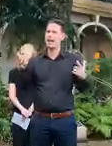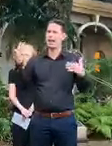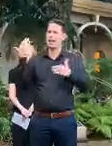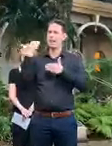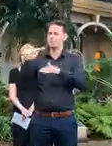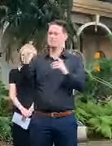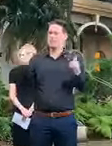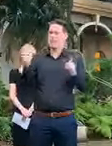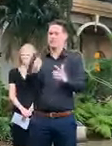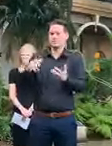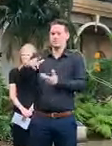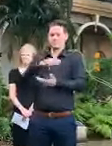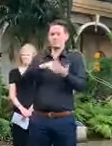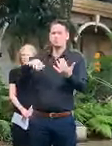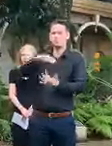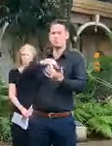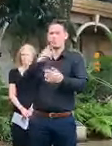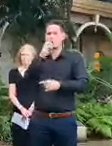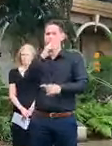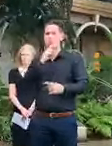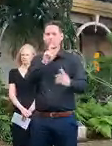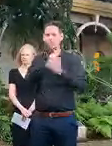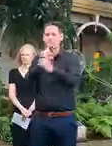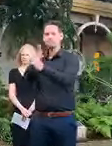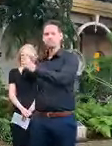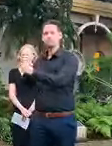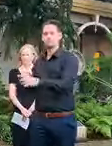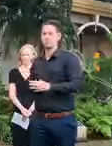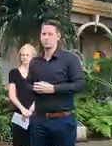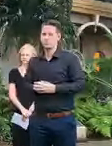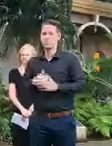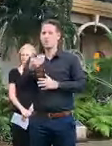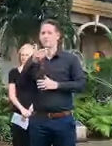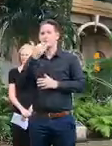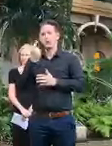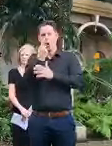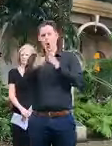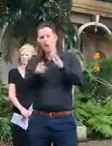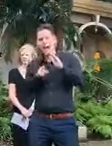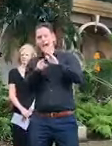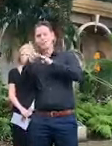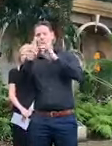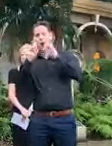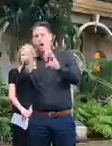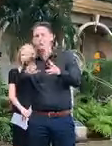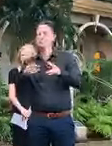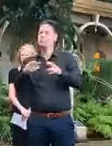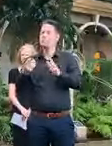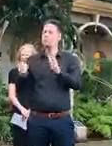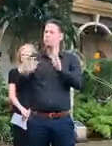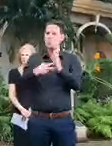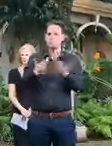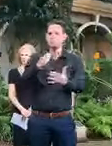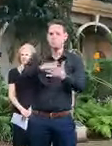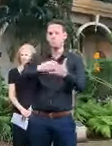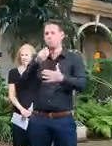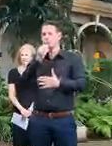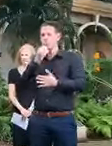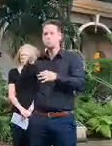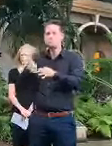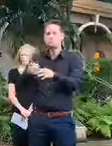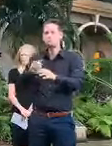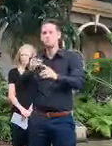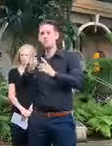interaction. Do not go out unless it is essential. Do not go out unless you have to go out.